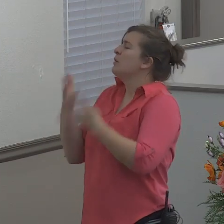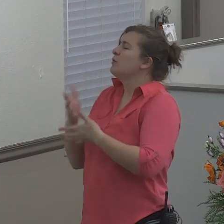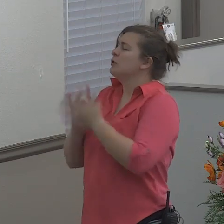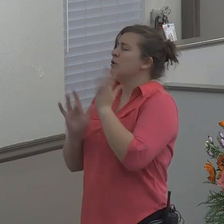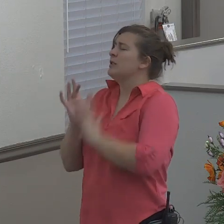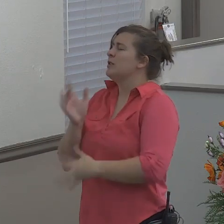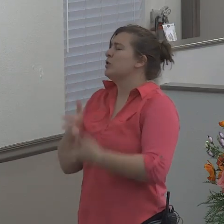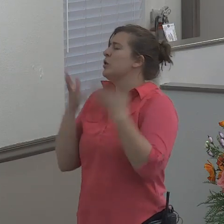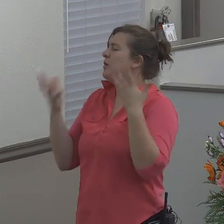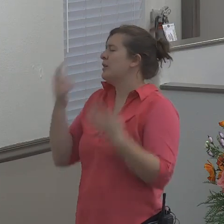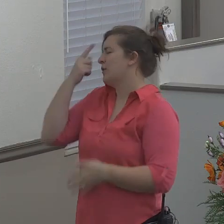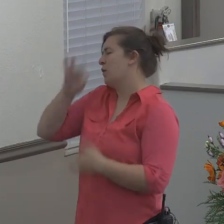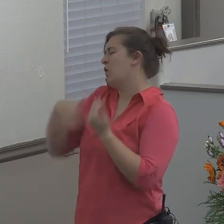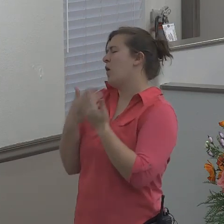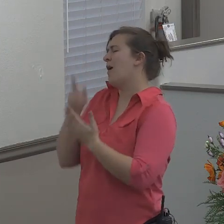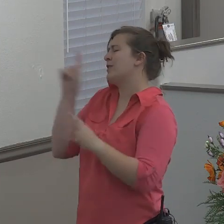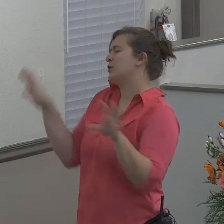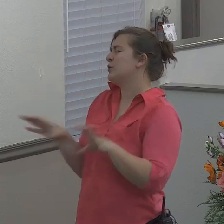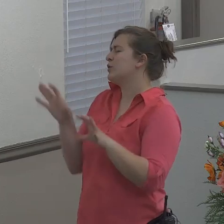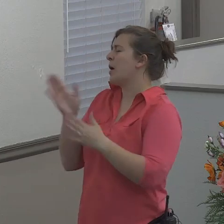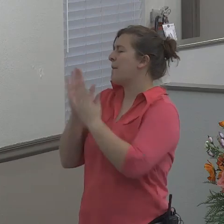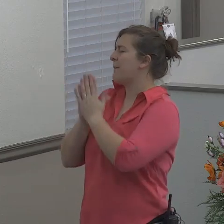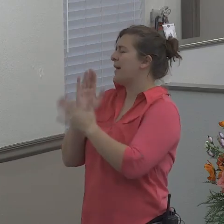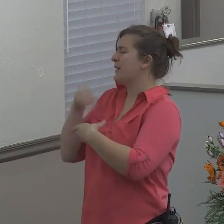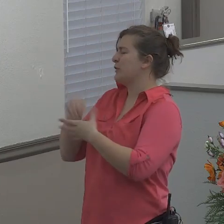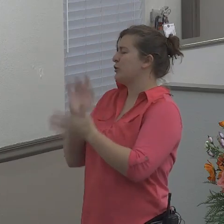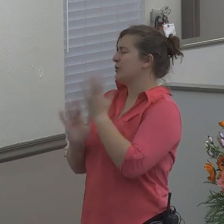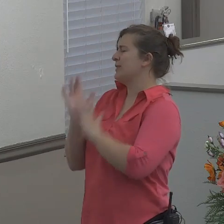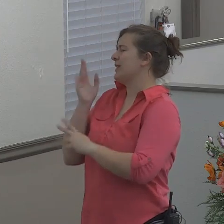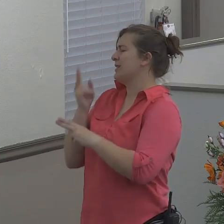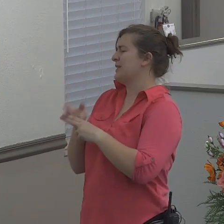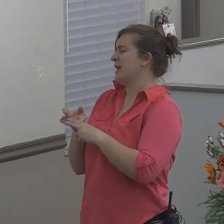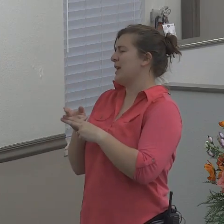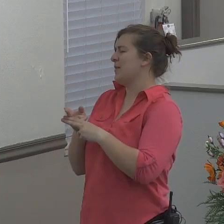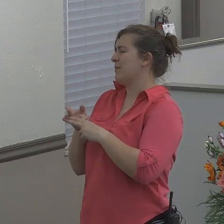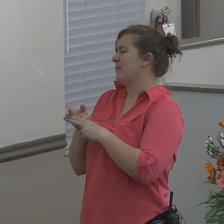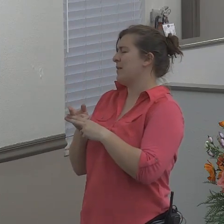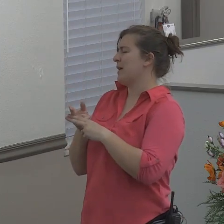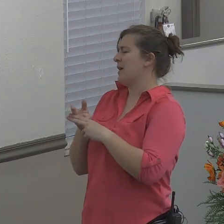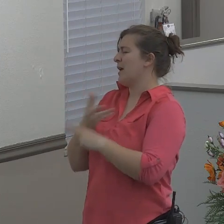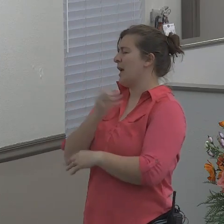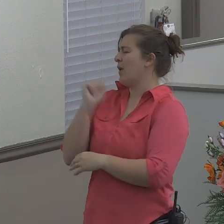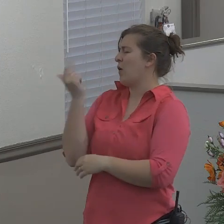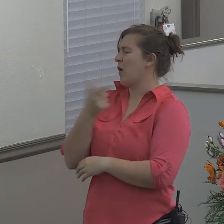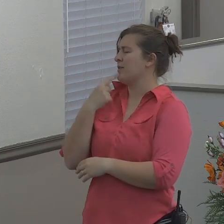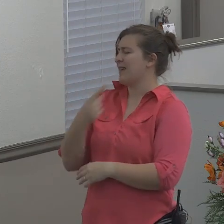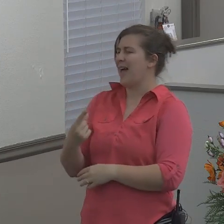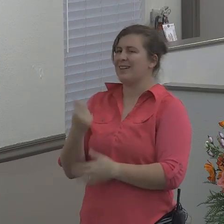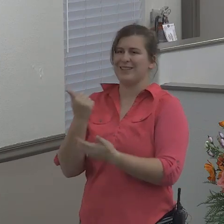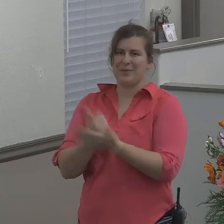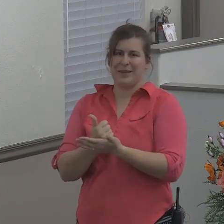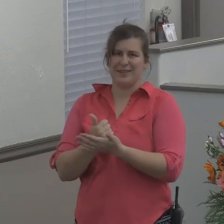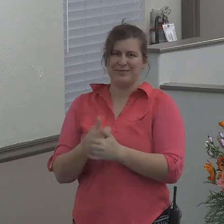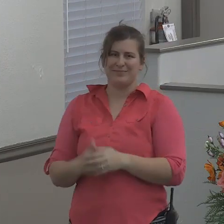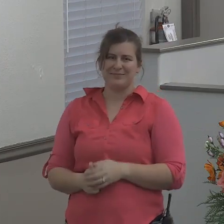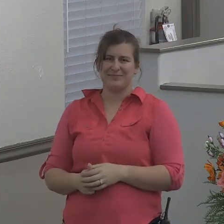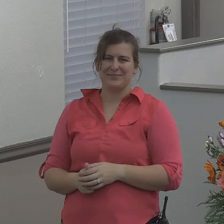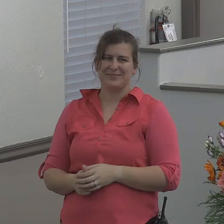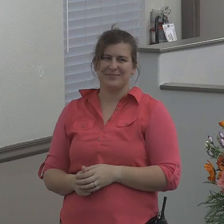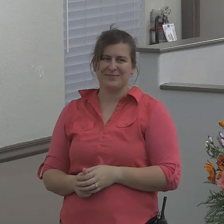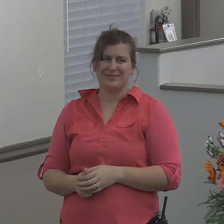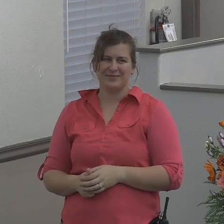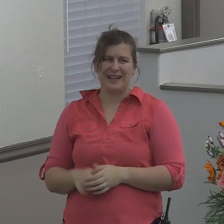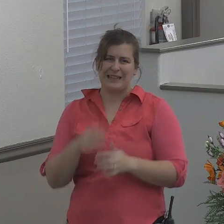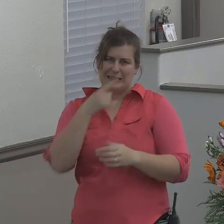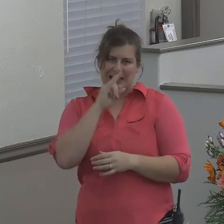everything that you do. And I pray in Jesus' name. And Elmwood Baptist said, Amen. The kids do it